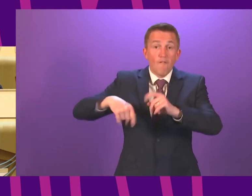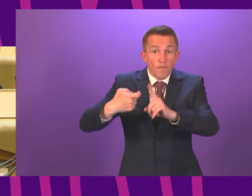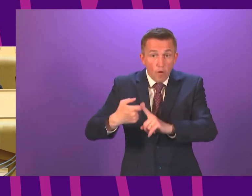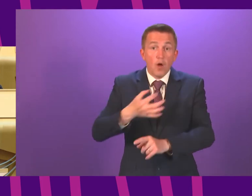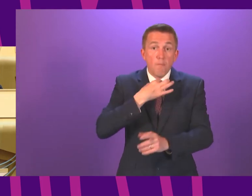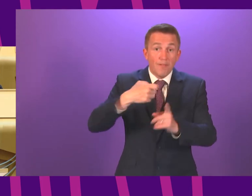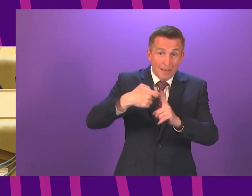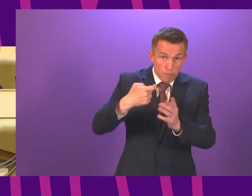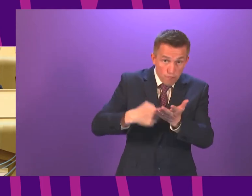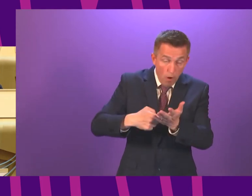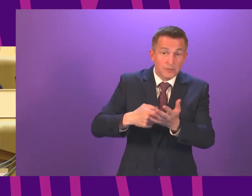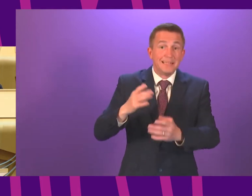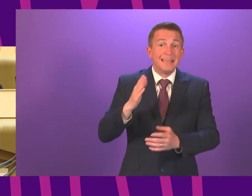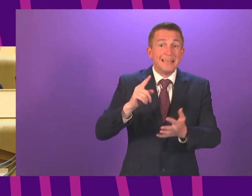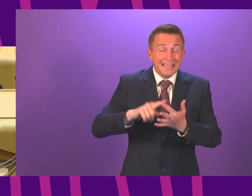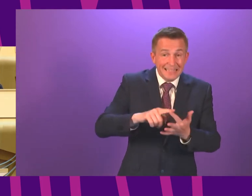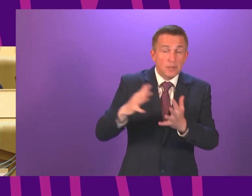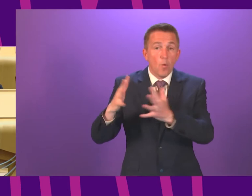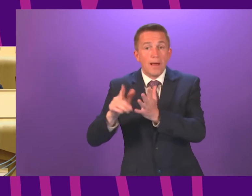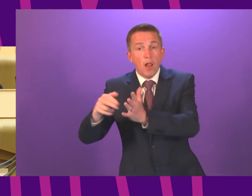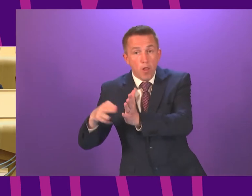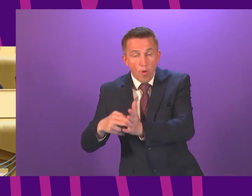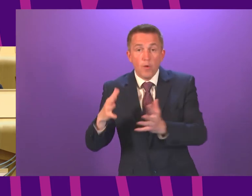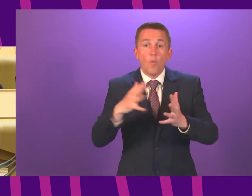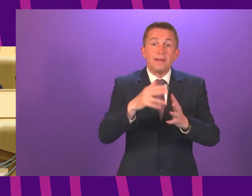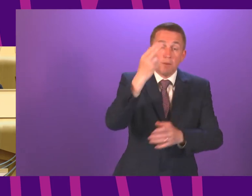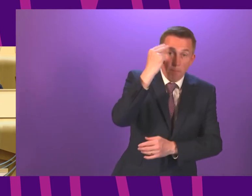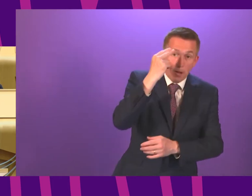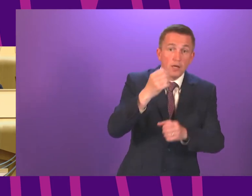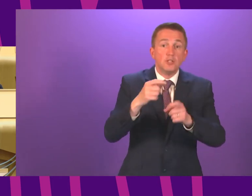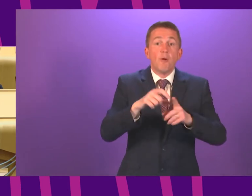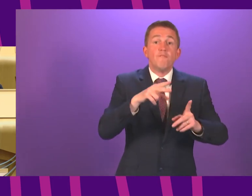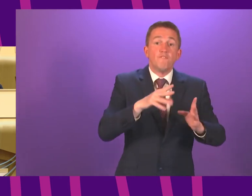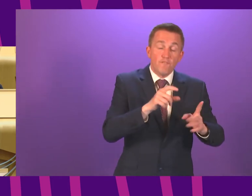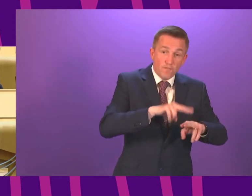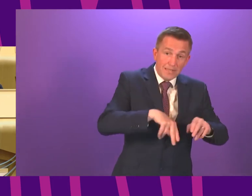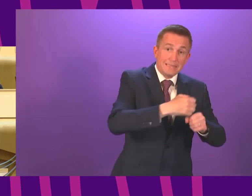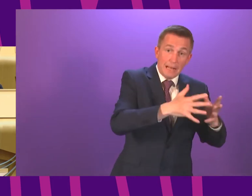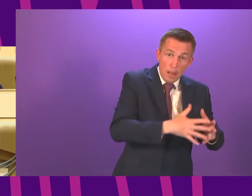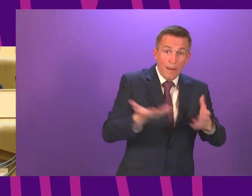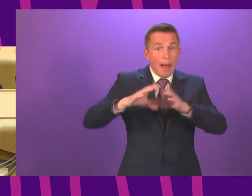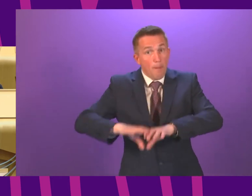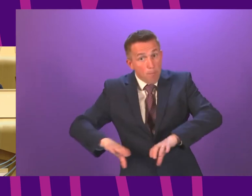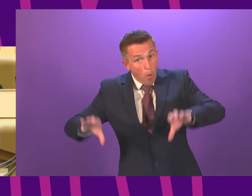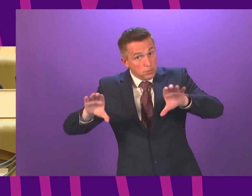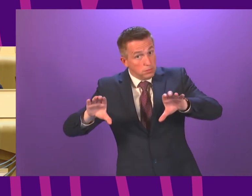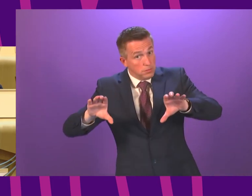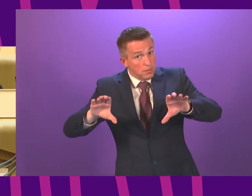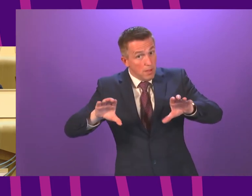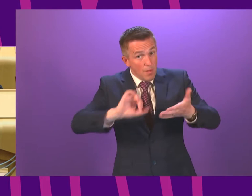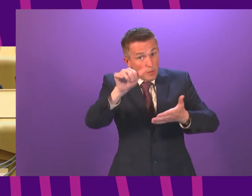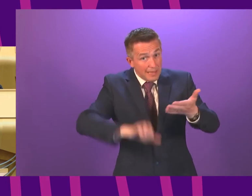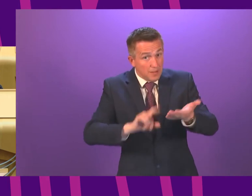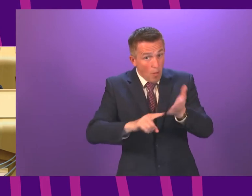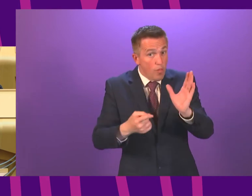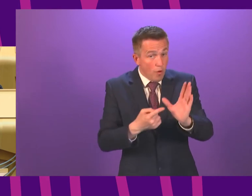Fife, Inverclyde, East and West Lothian, Weston Bartonshire, Dumfries and Galloway and the Borders. The full detail of what that means are set